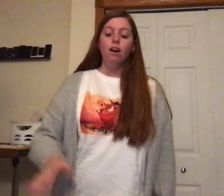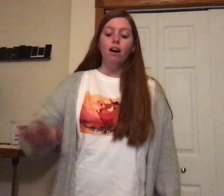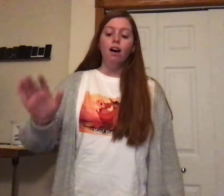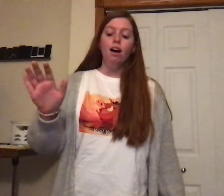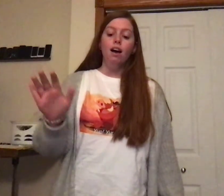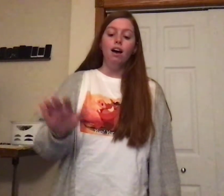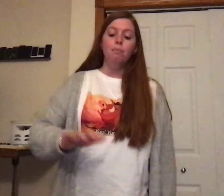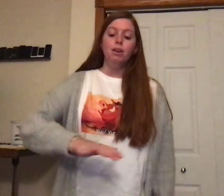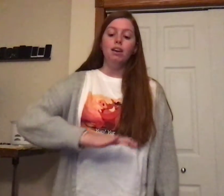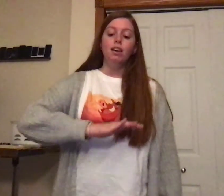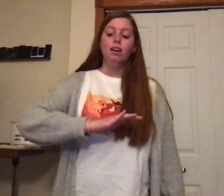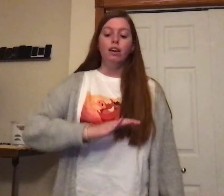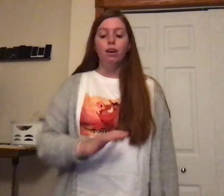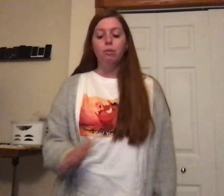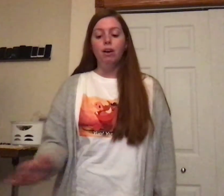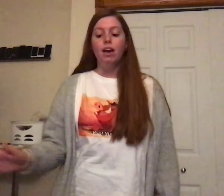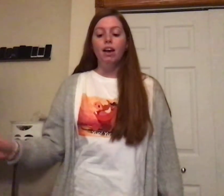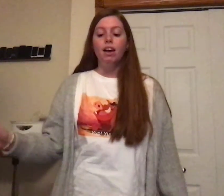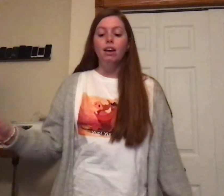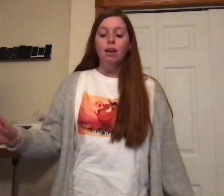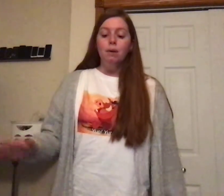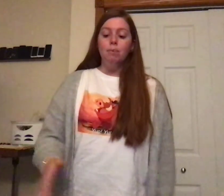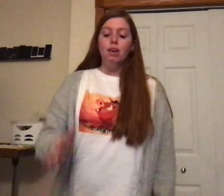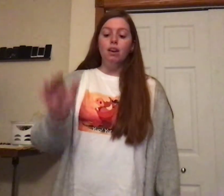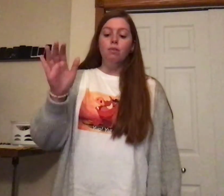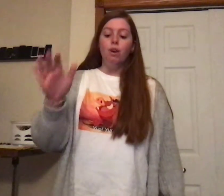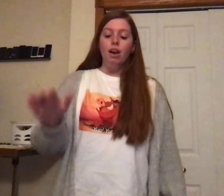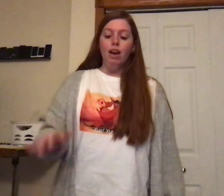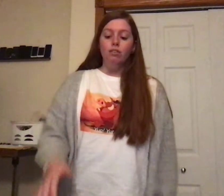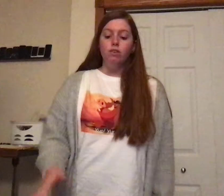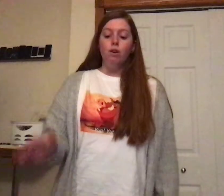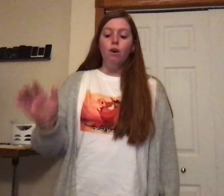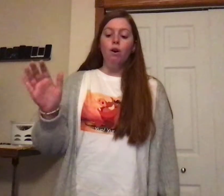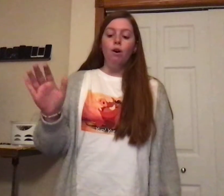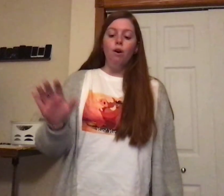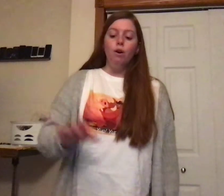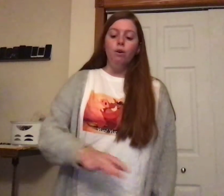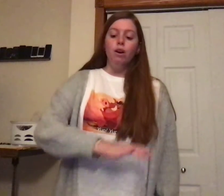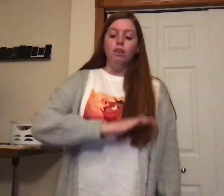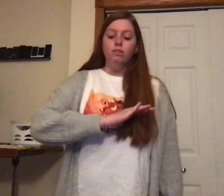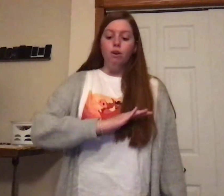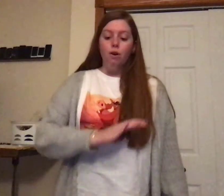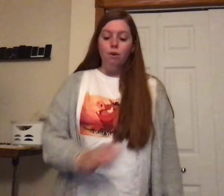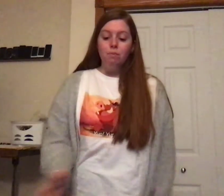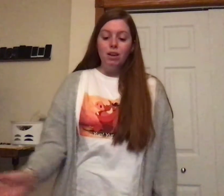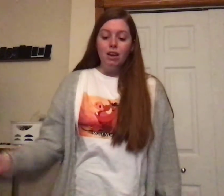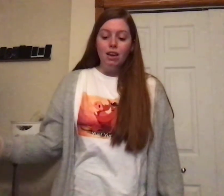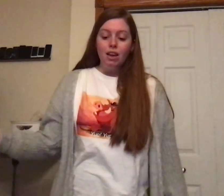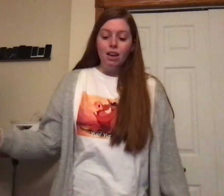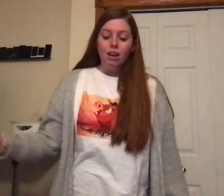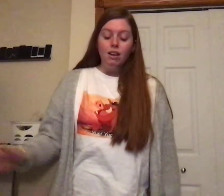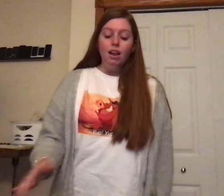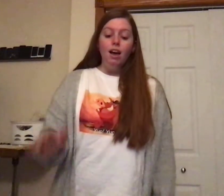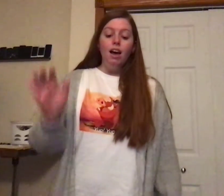Fa, Mi, Re, Mi, Re, Do. Do, Mi, La,